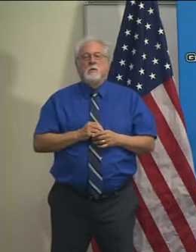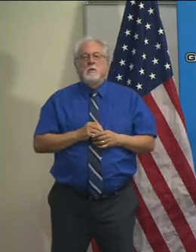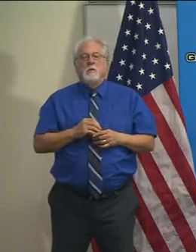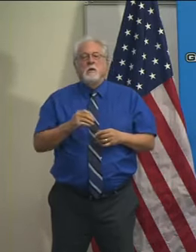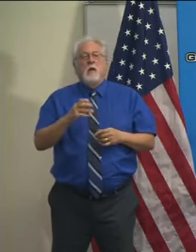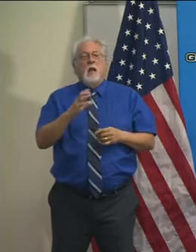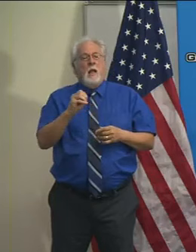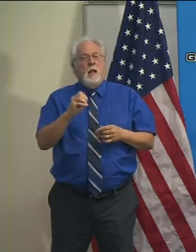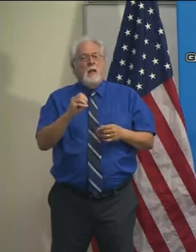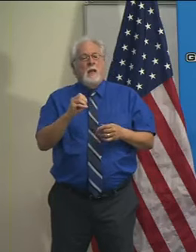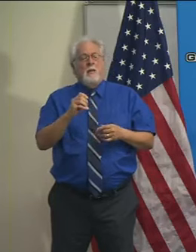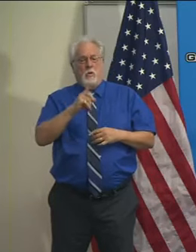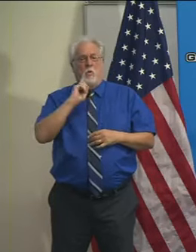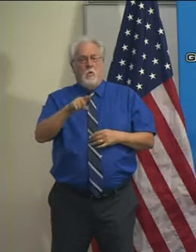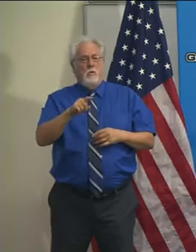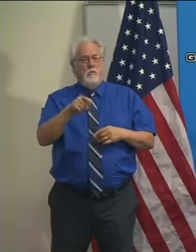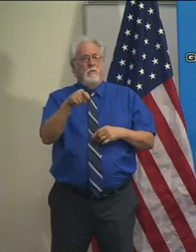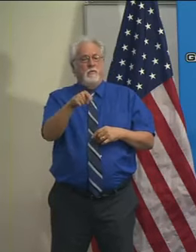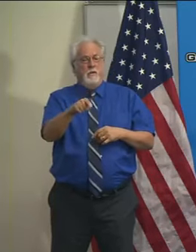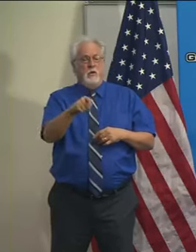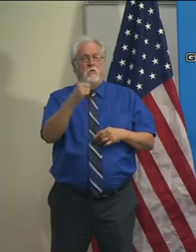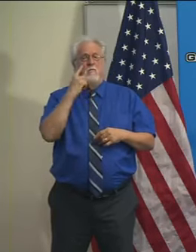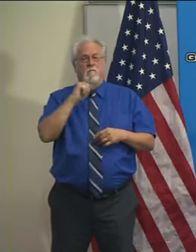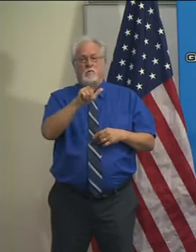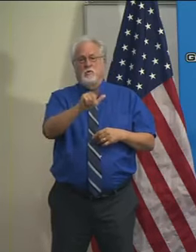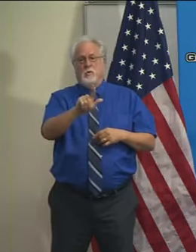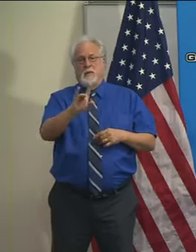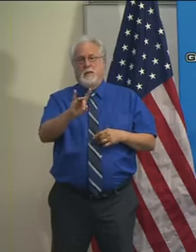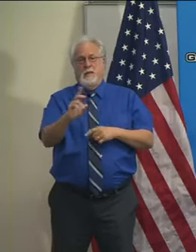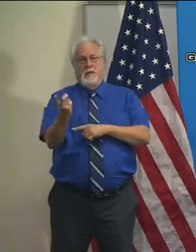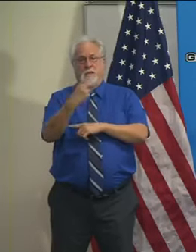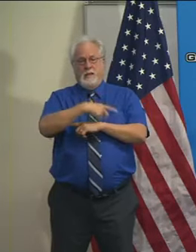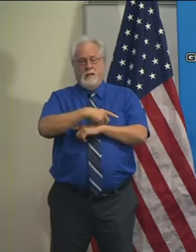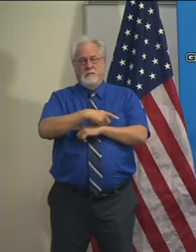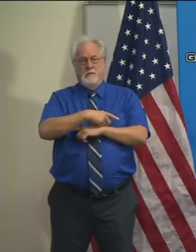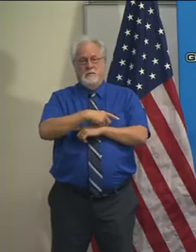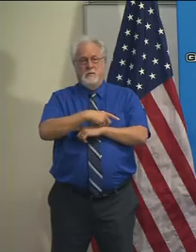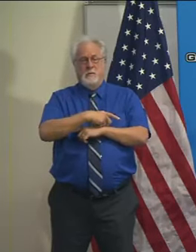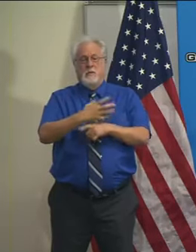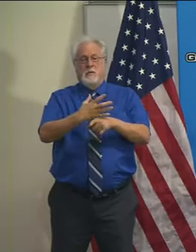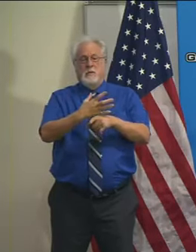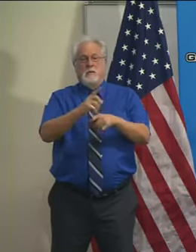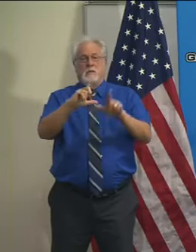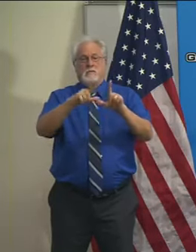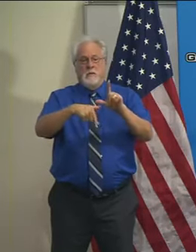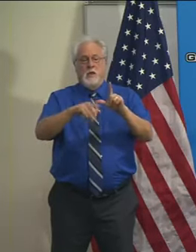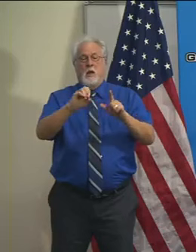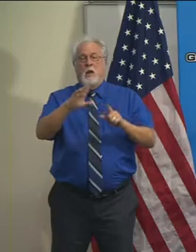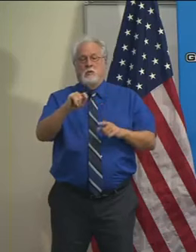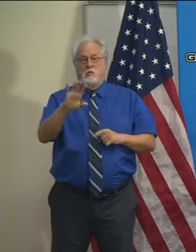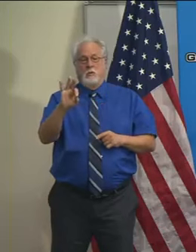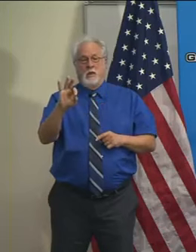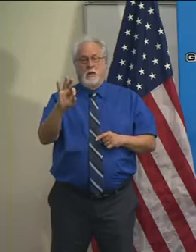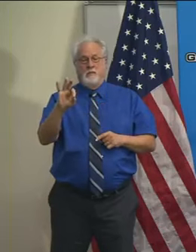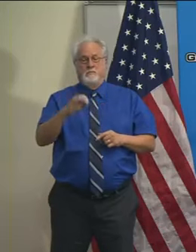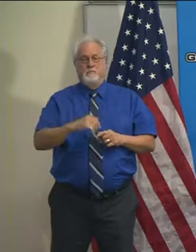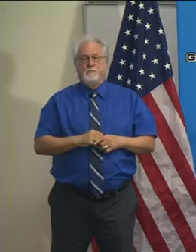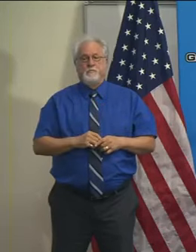And this order will be in place for 28 days, expiring on October the 9th.